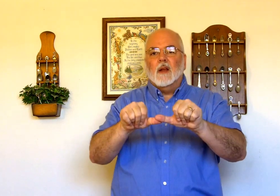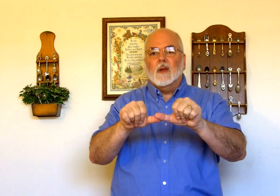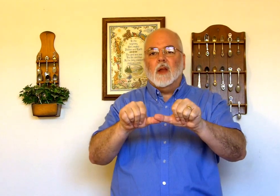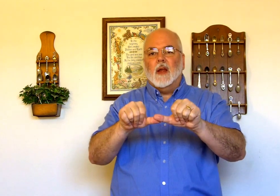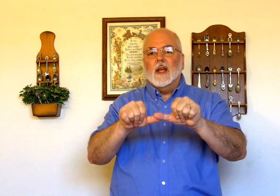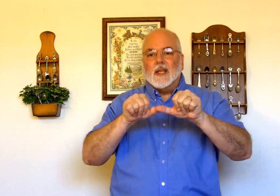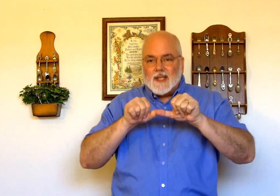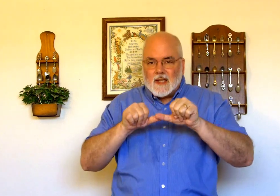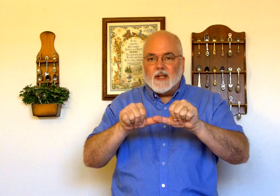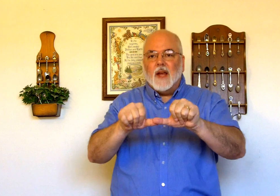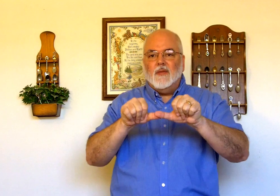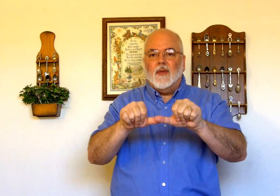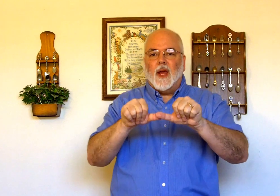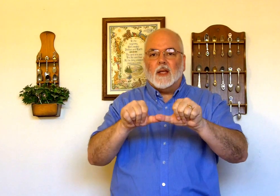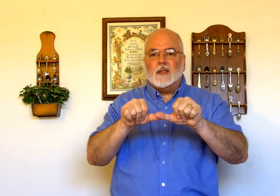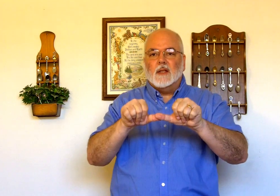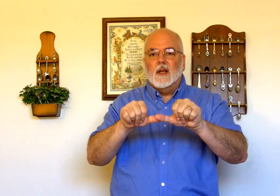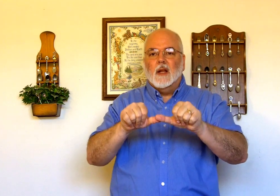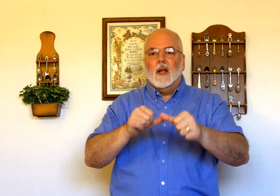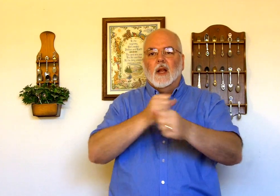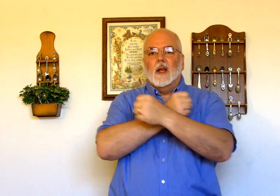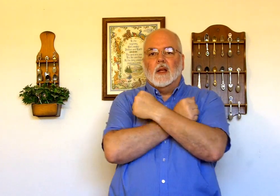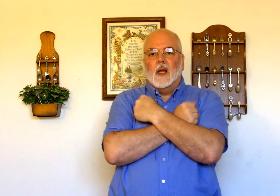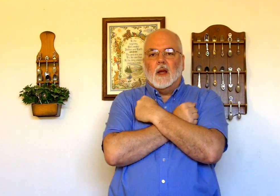okay steadfast love